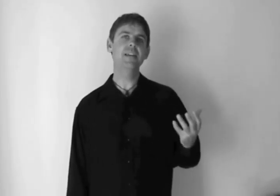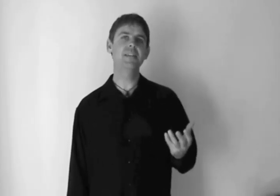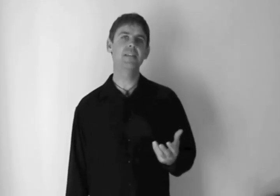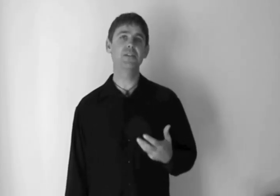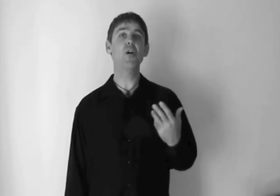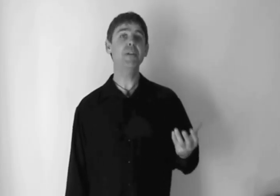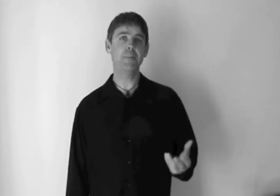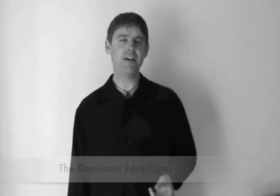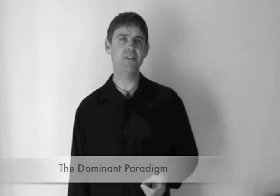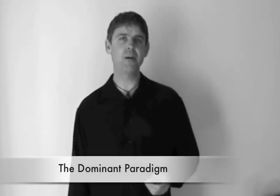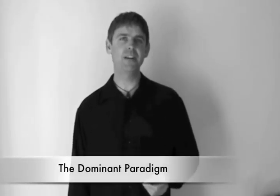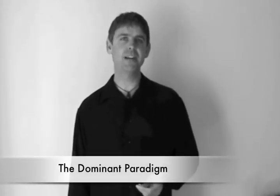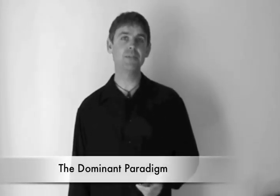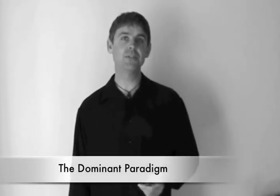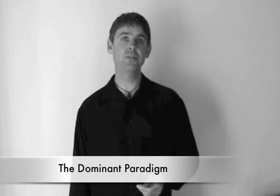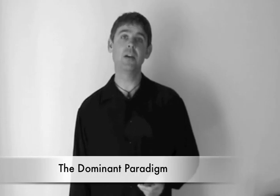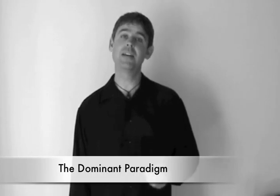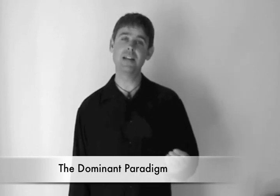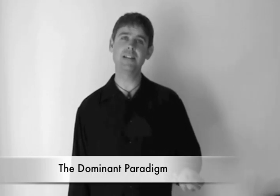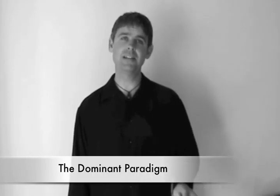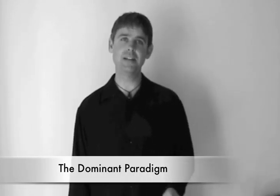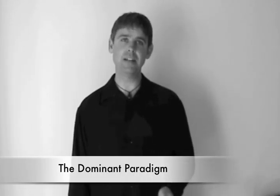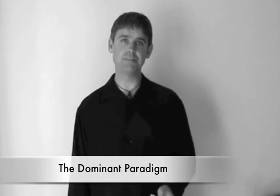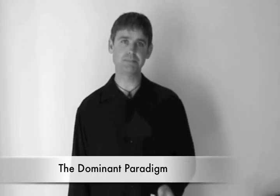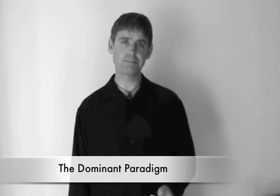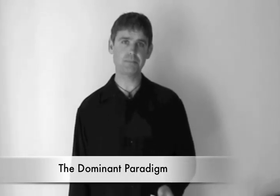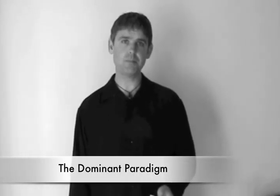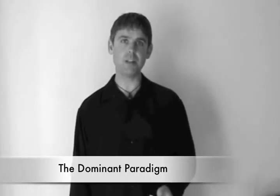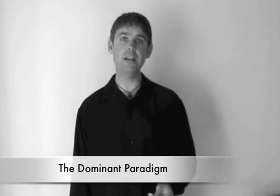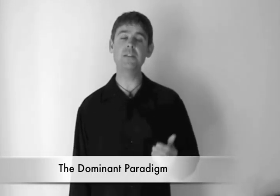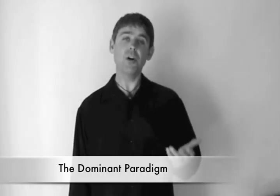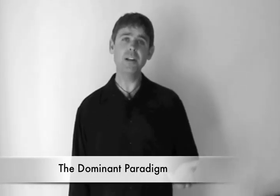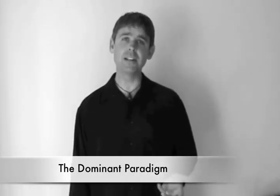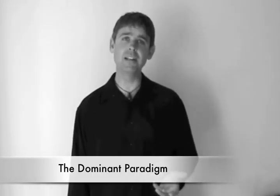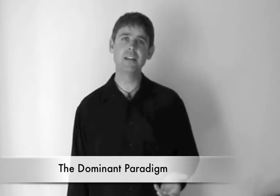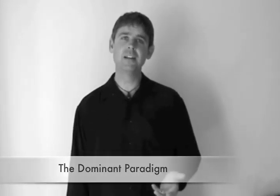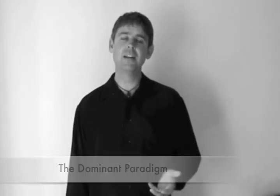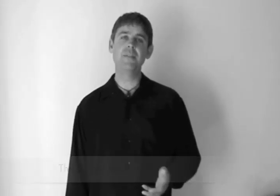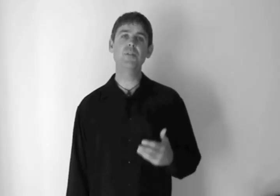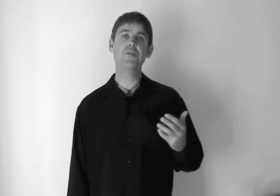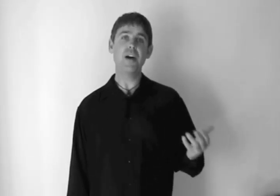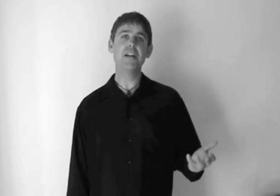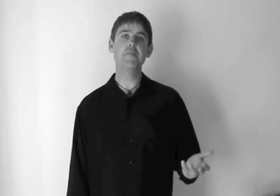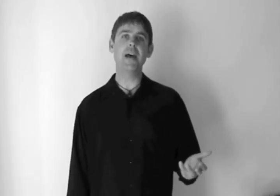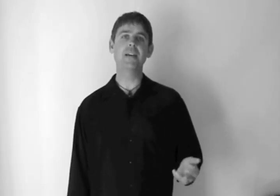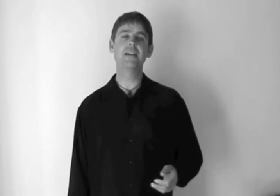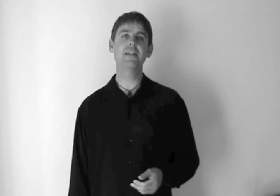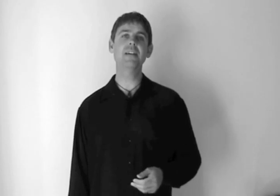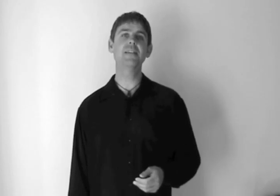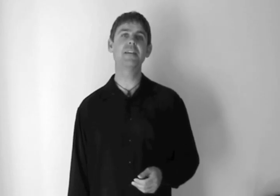consider the dominant paradigm when it comes to conducting technique. Historically, if you look far enough back, conducting has